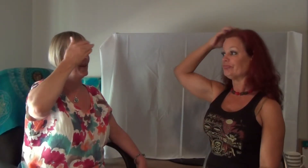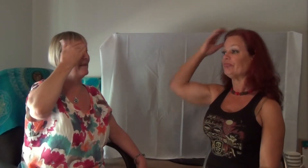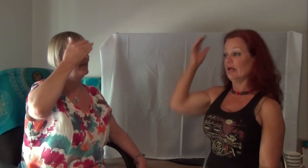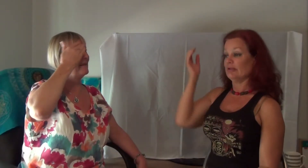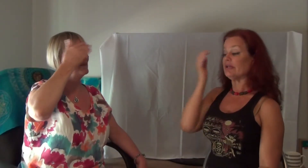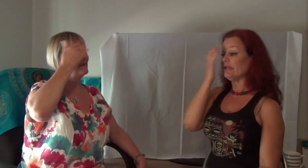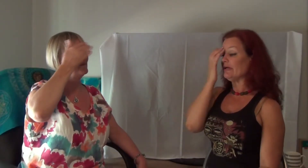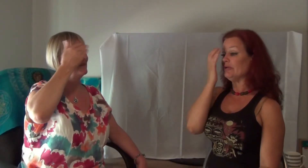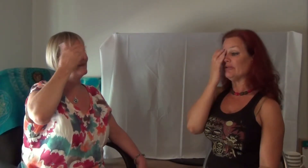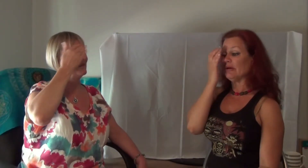the head.